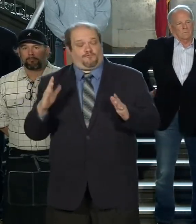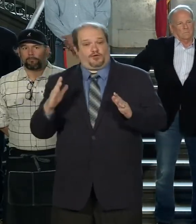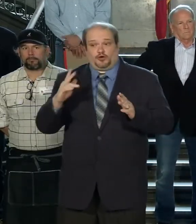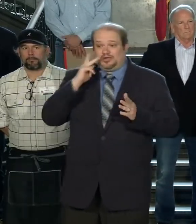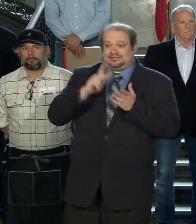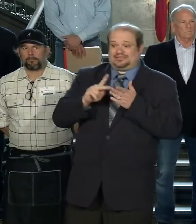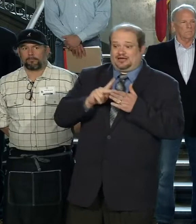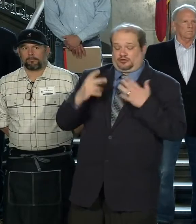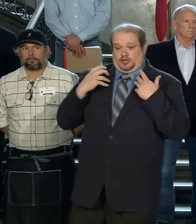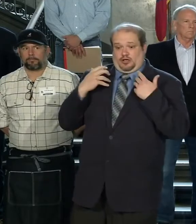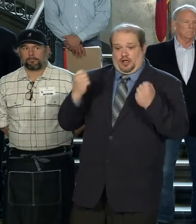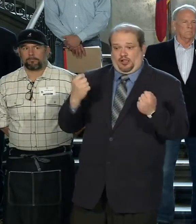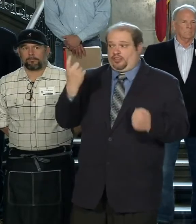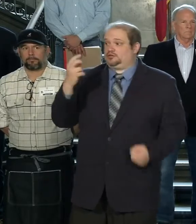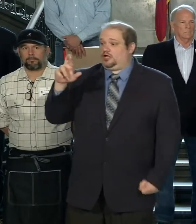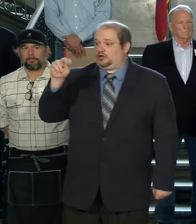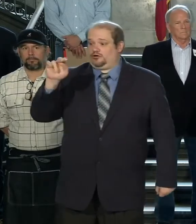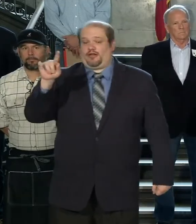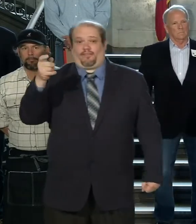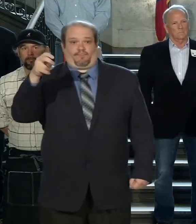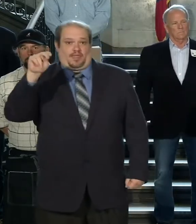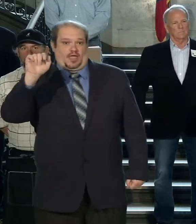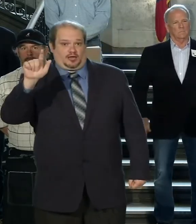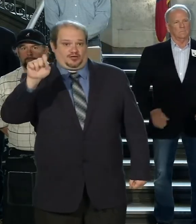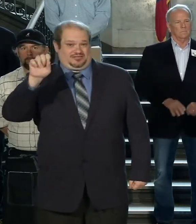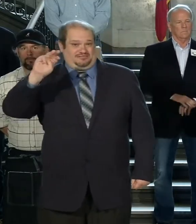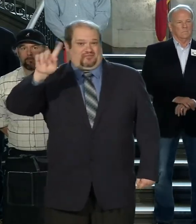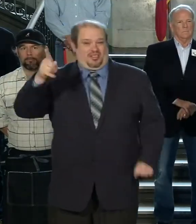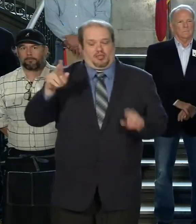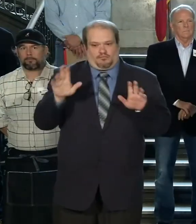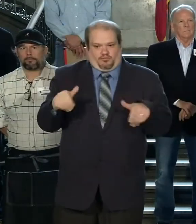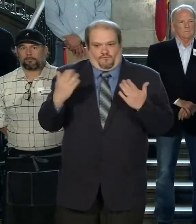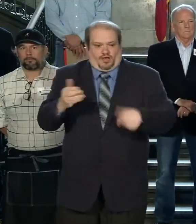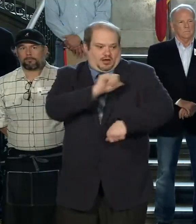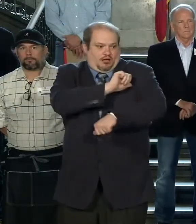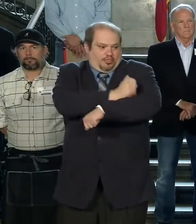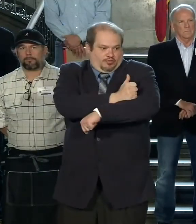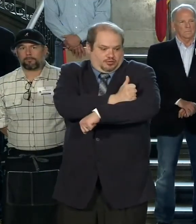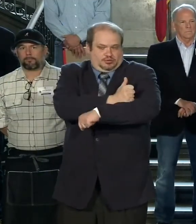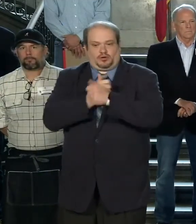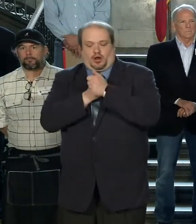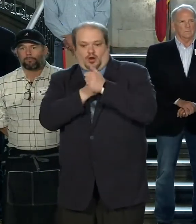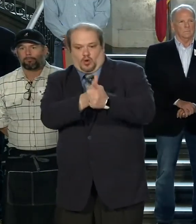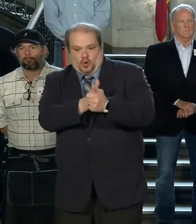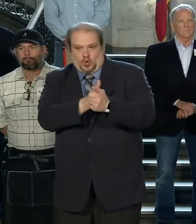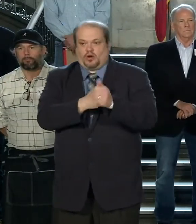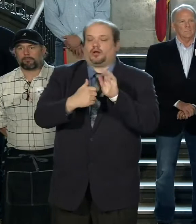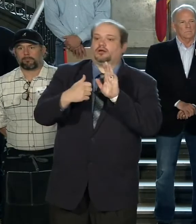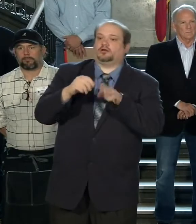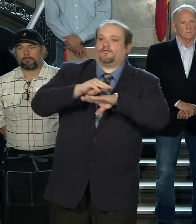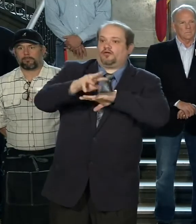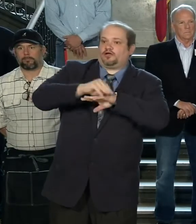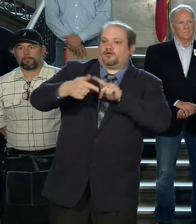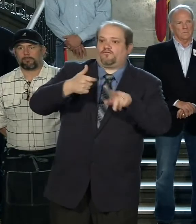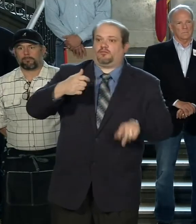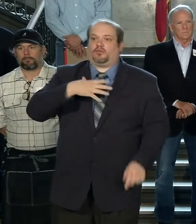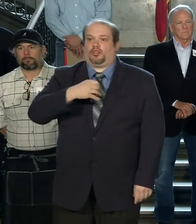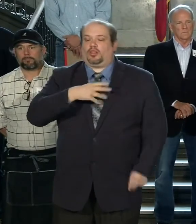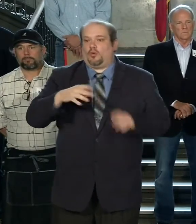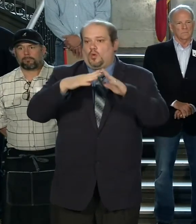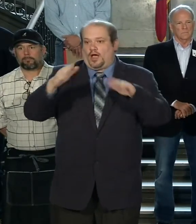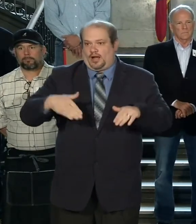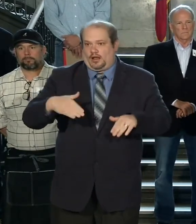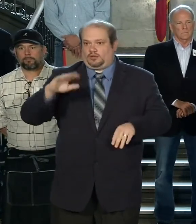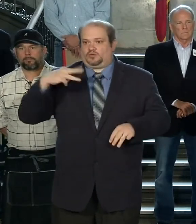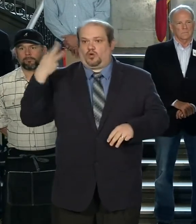of Health, Dr Nathaniel Smith, provided the author, authorization in accordance with guidance from the White House to